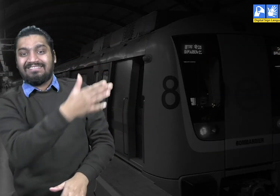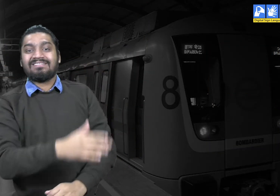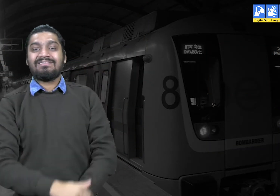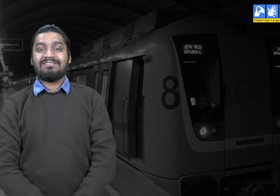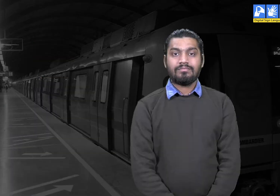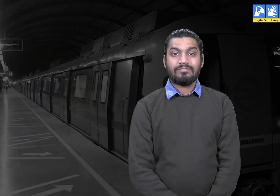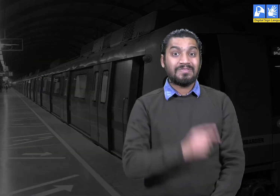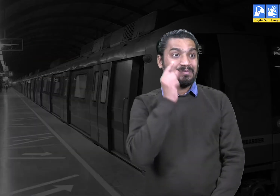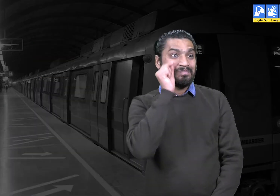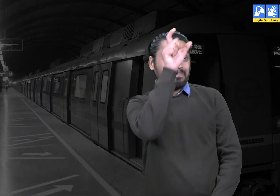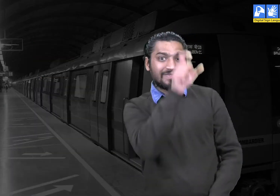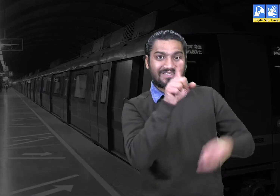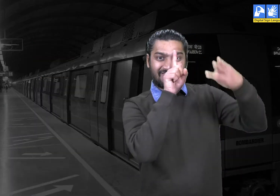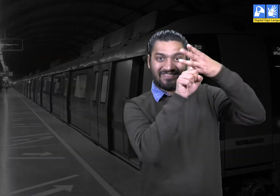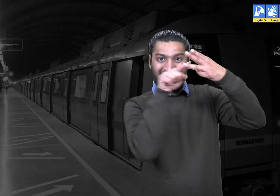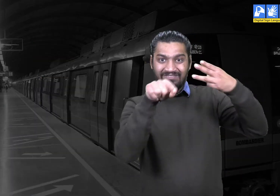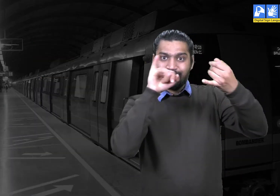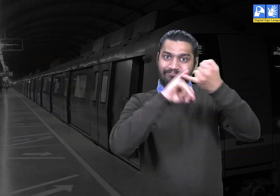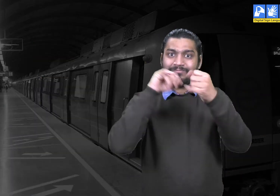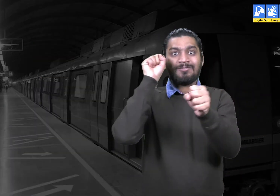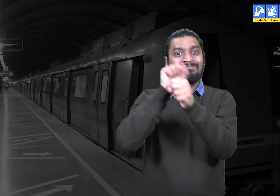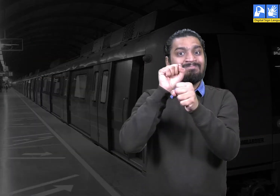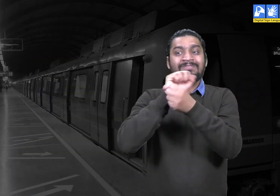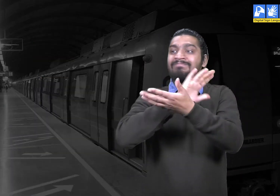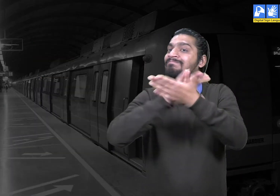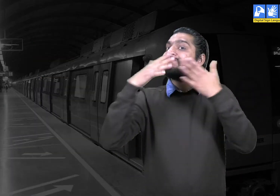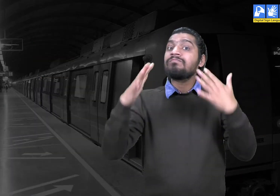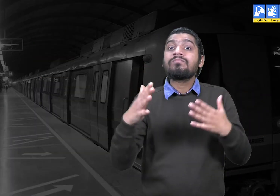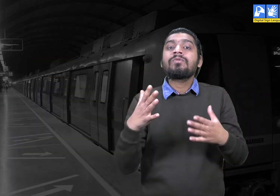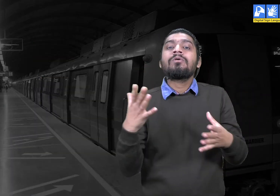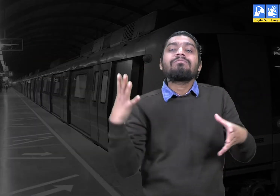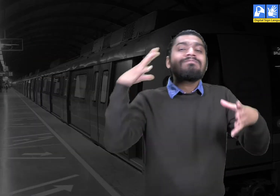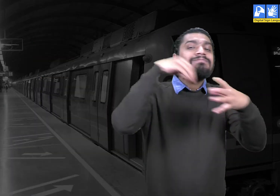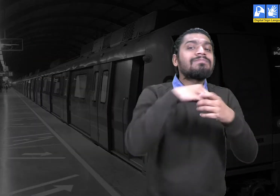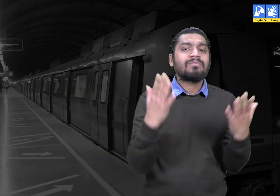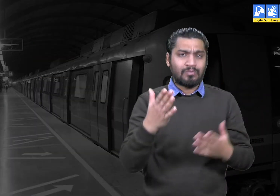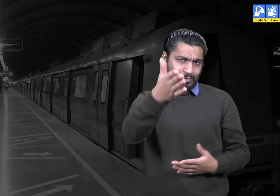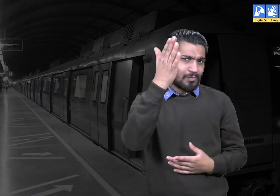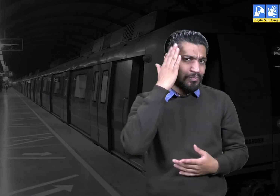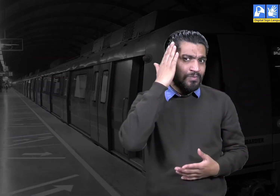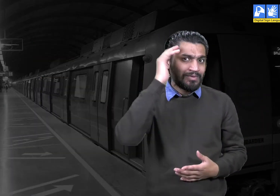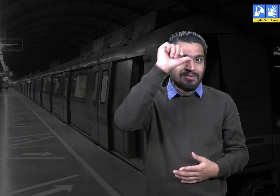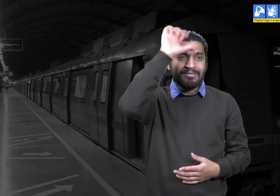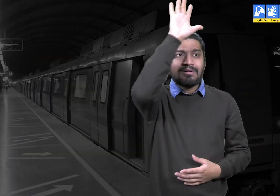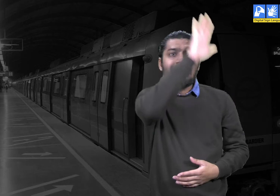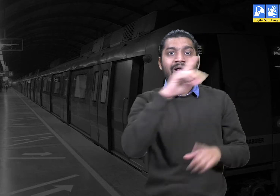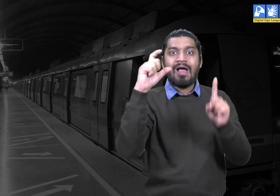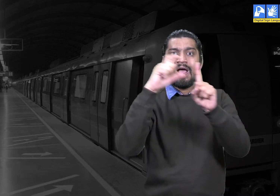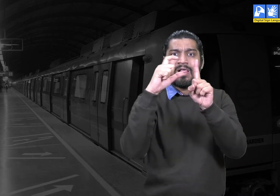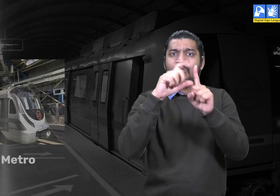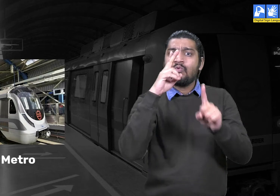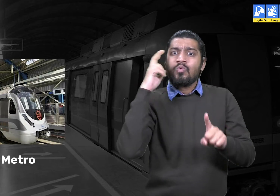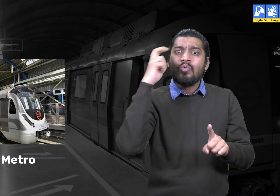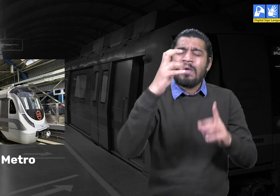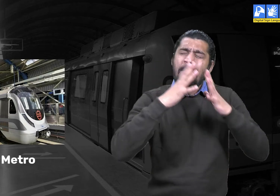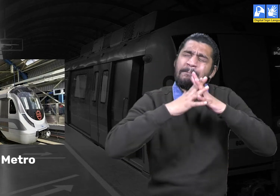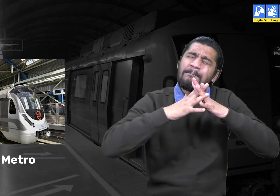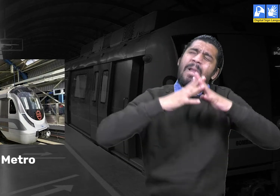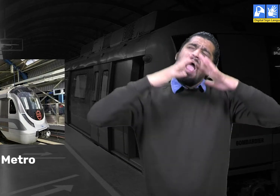E. Sridharan completed this project, after which he was involved in another new and wider project, which was the